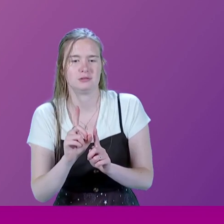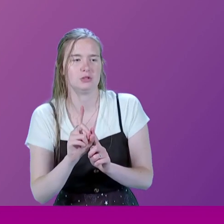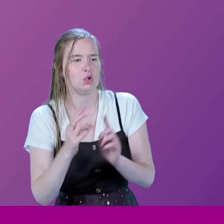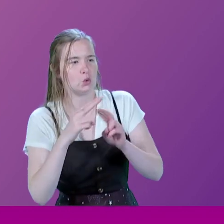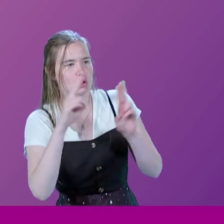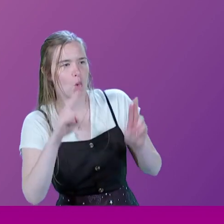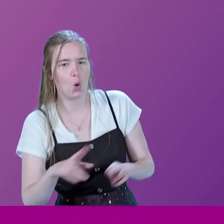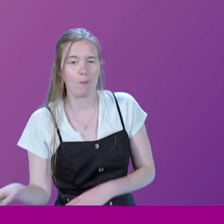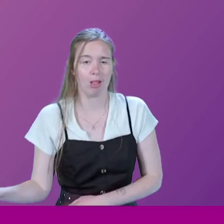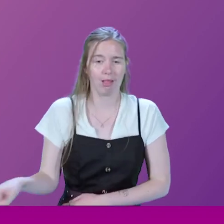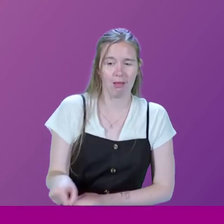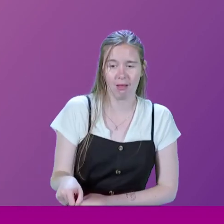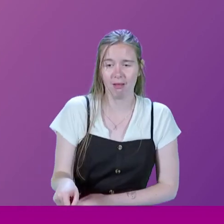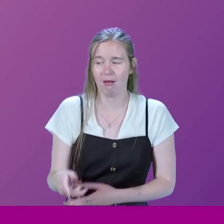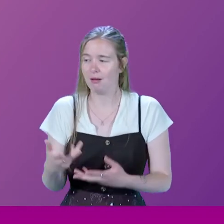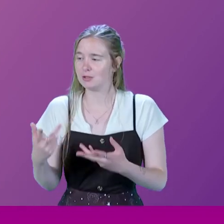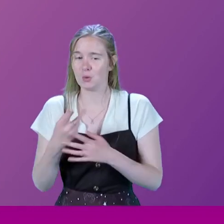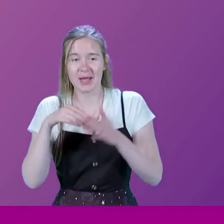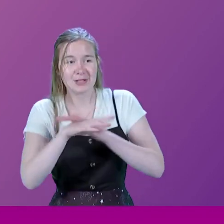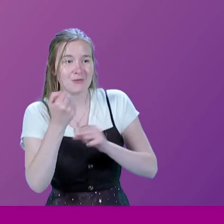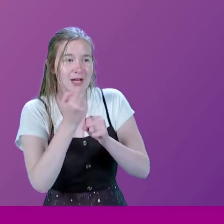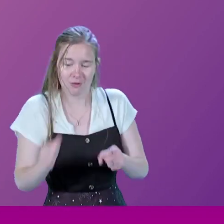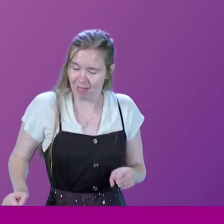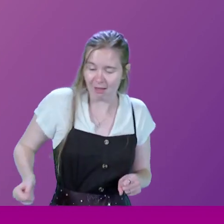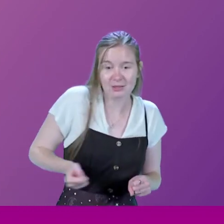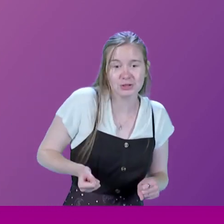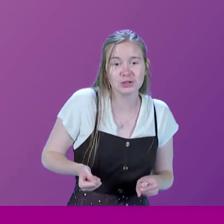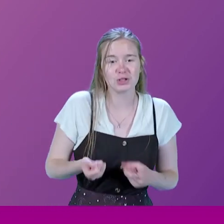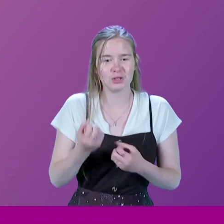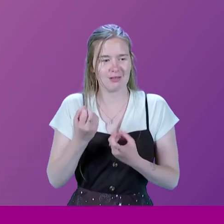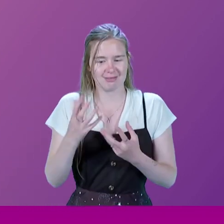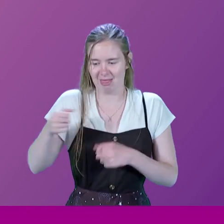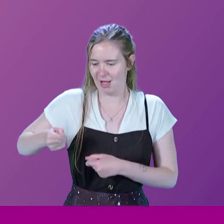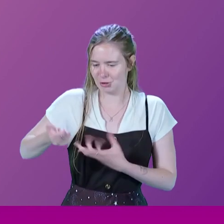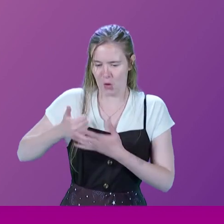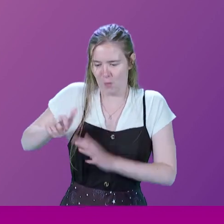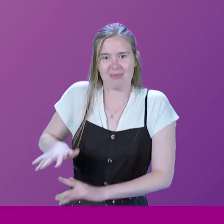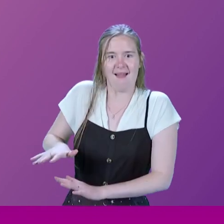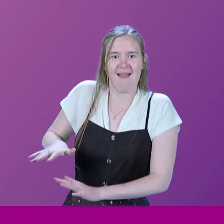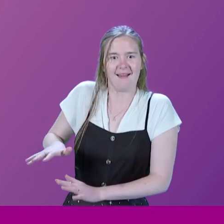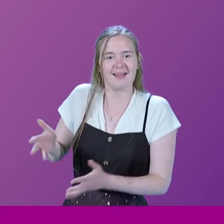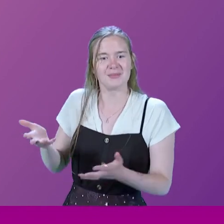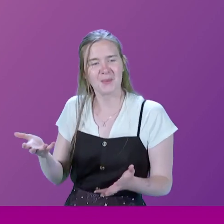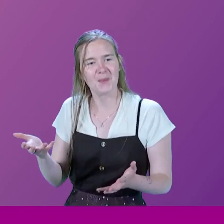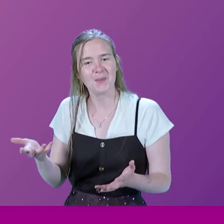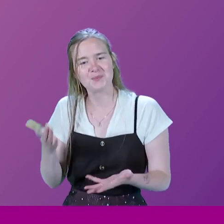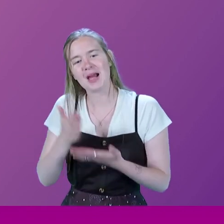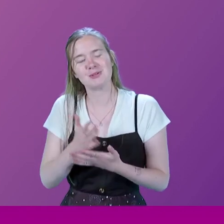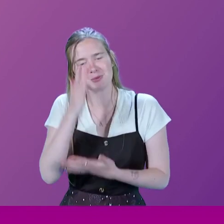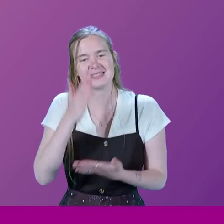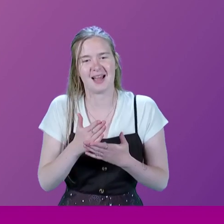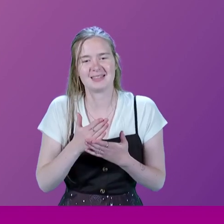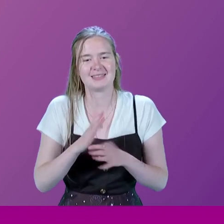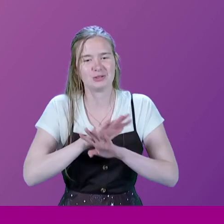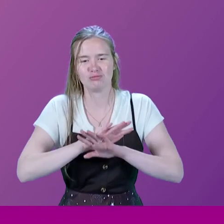to the stately home with the luggage. You walk into the factory with your luggage. You never get rid of the luggage. So, absolutely, we decided